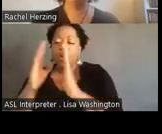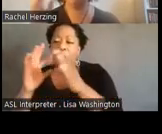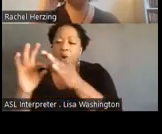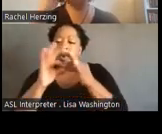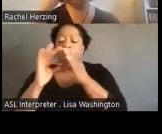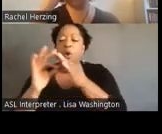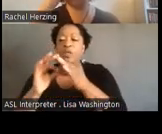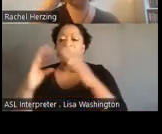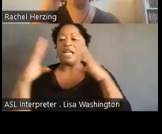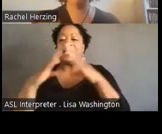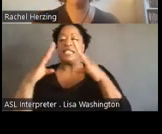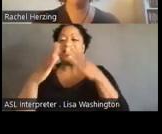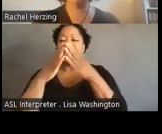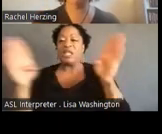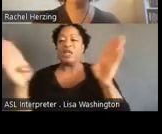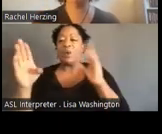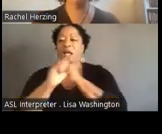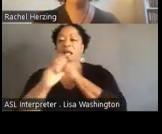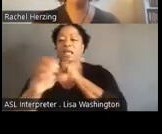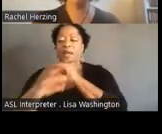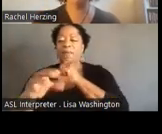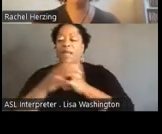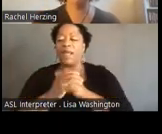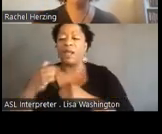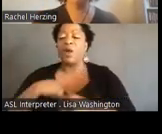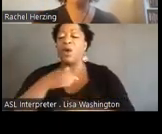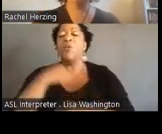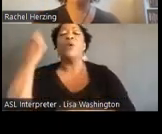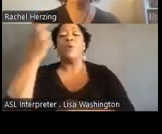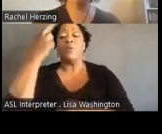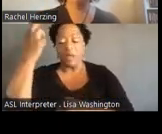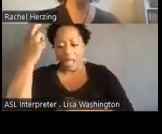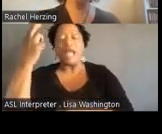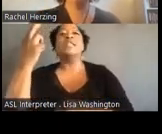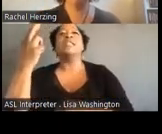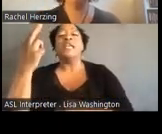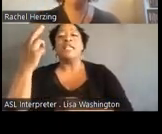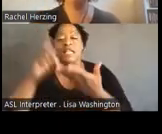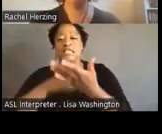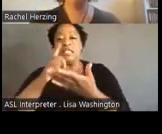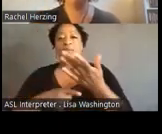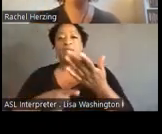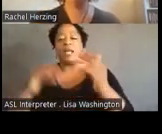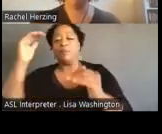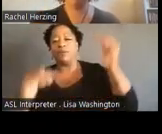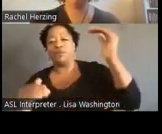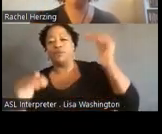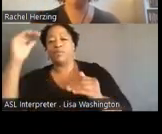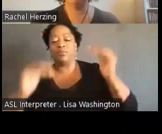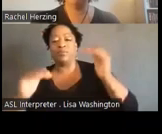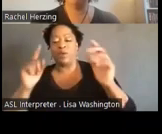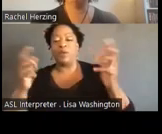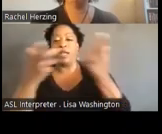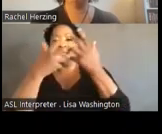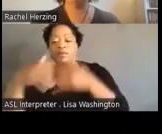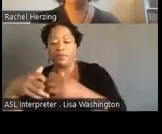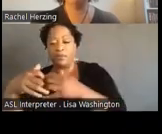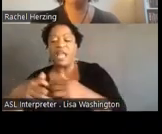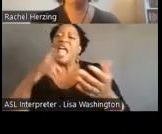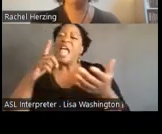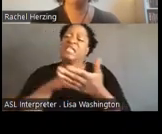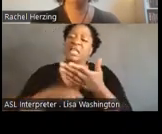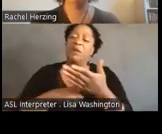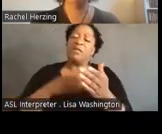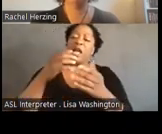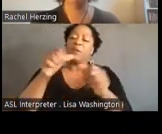too outsized, we adjusted and we realigned. There were also times when each aspect got to shine. I want to give a